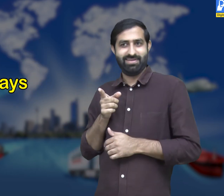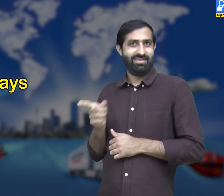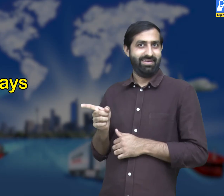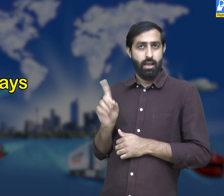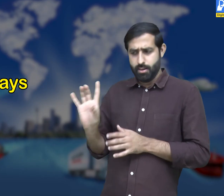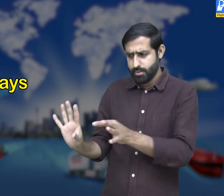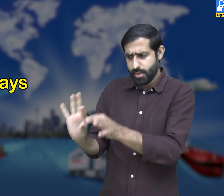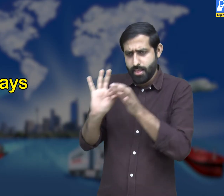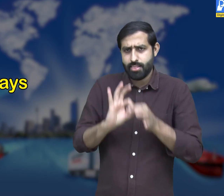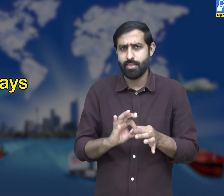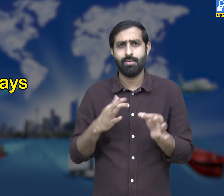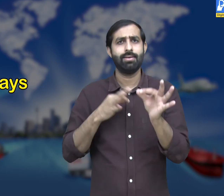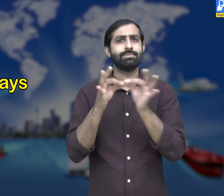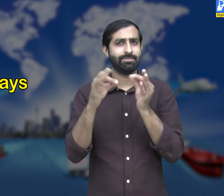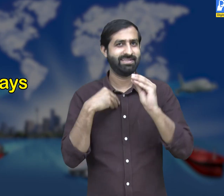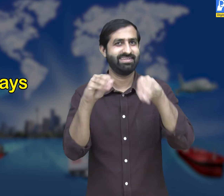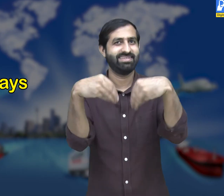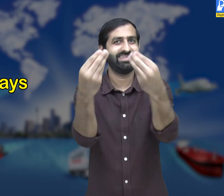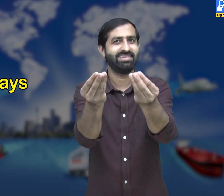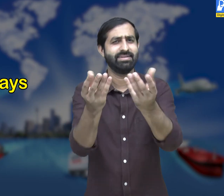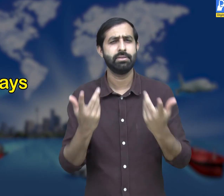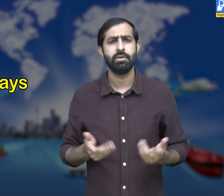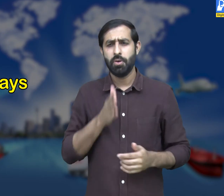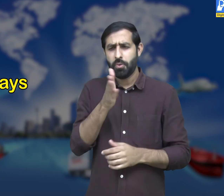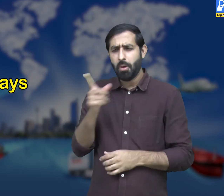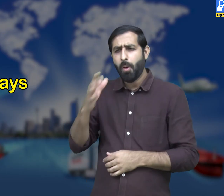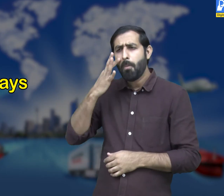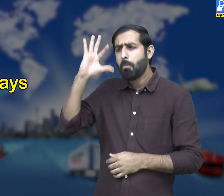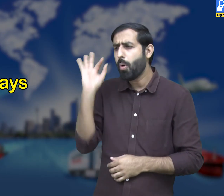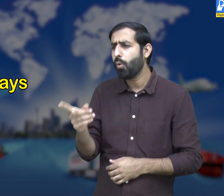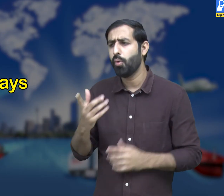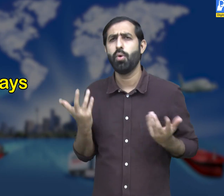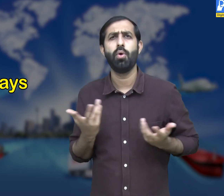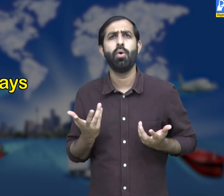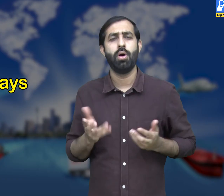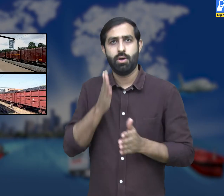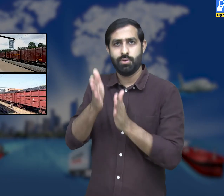mode of transportation. Let us discuss about this. Why are the railways so important?